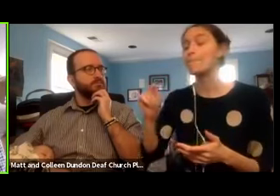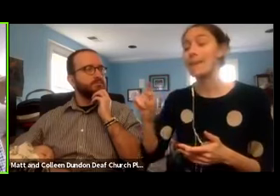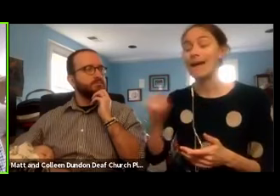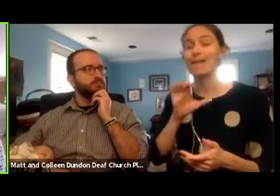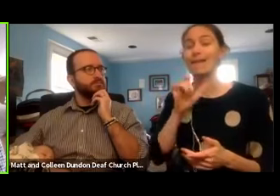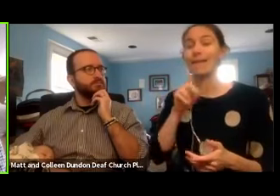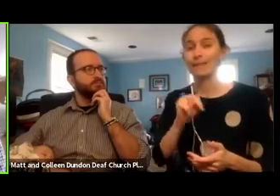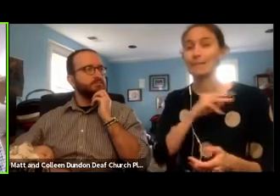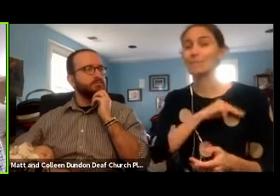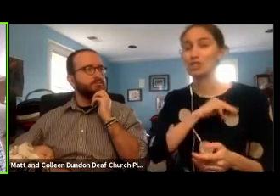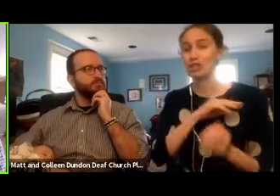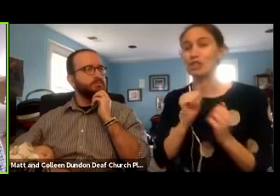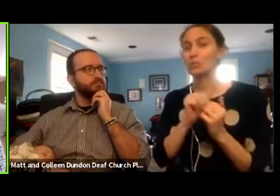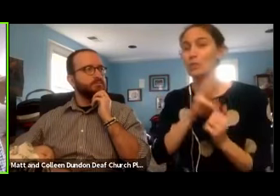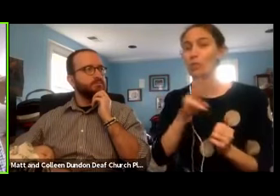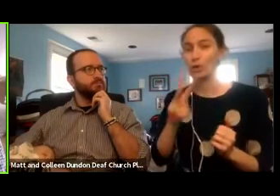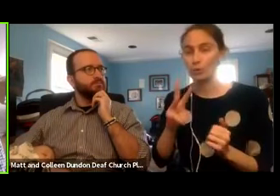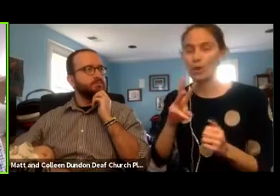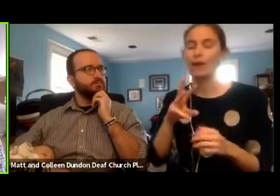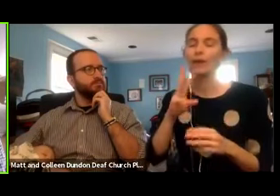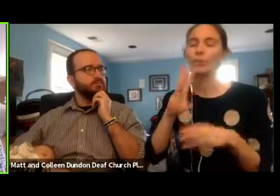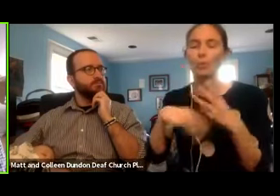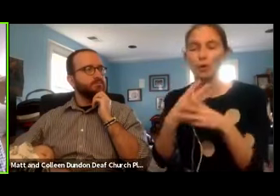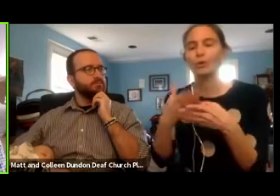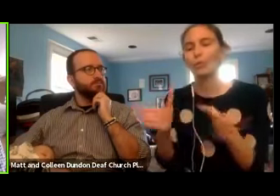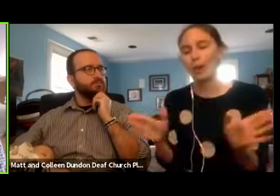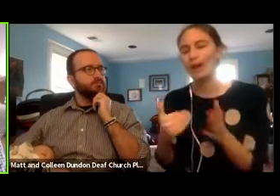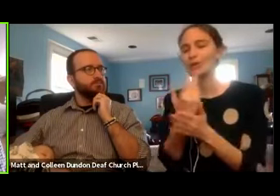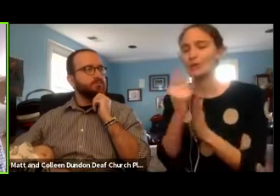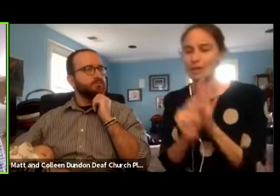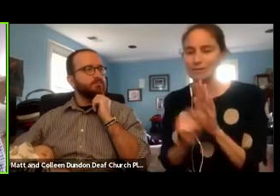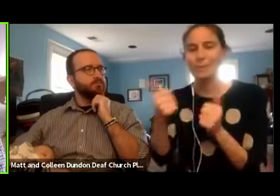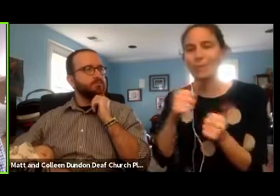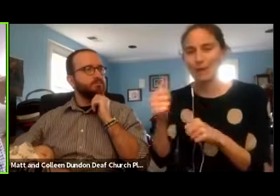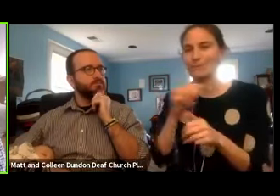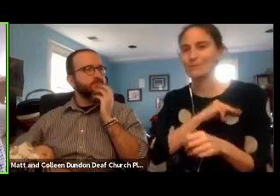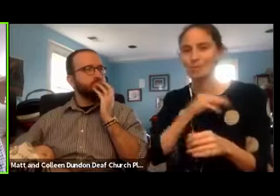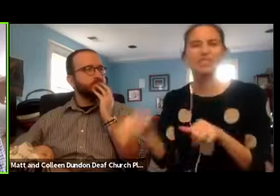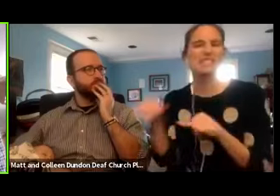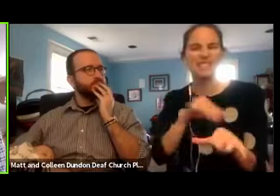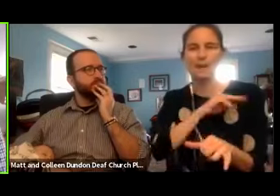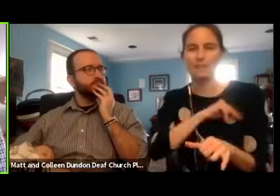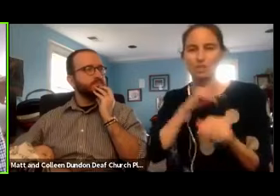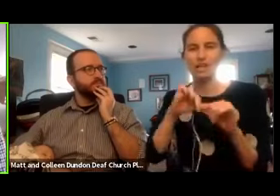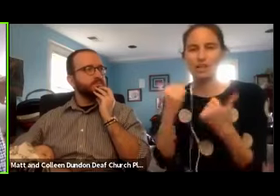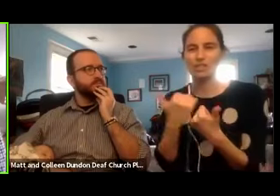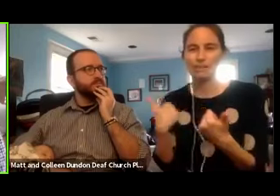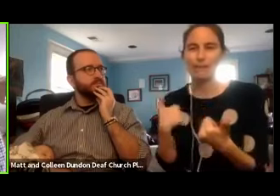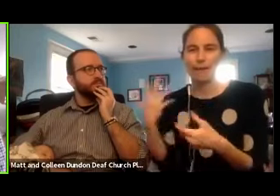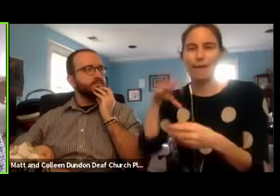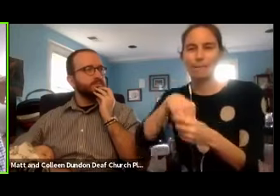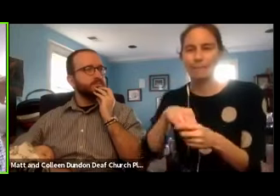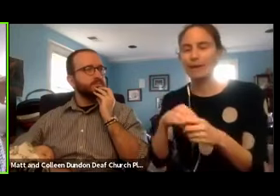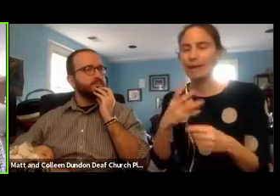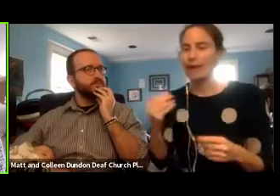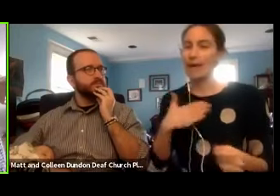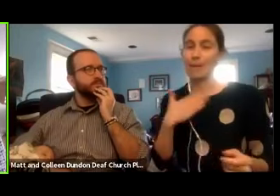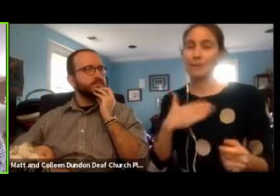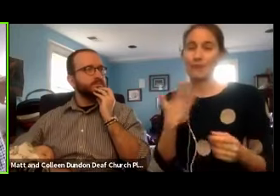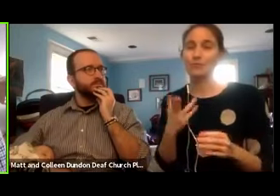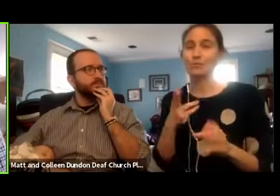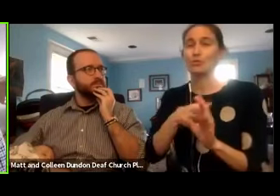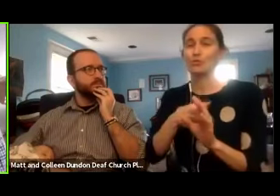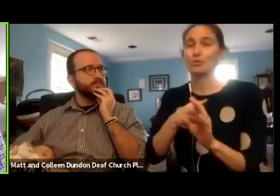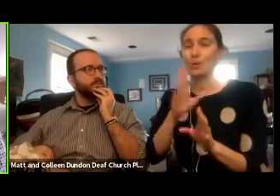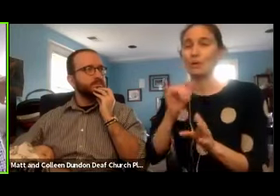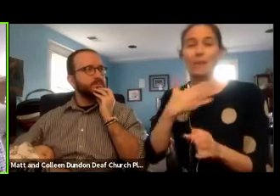missionaries with Worldwide New Testament Baptist Missions, the same missions agency of which I'm a part, and of course I'm glad to be joined by